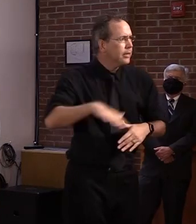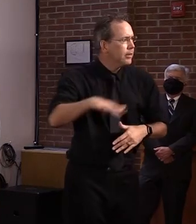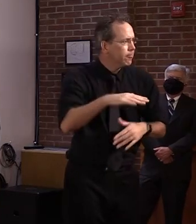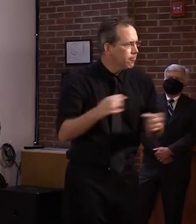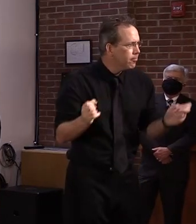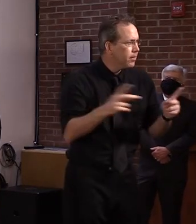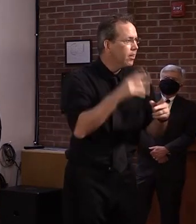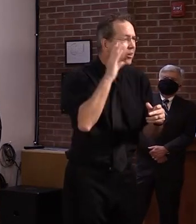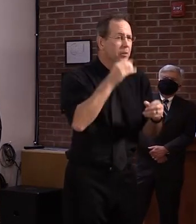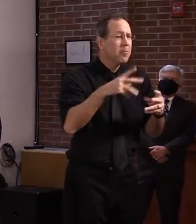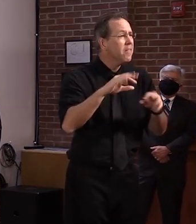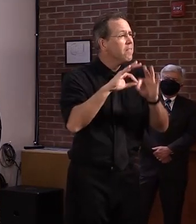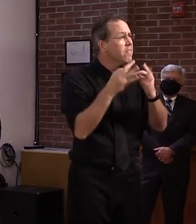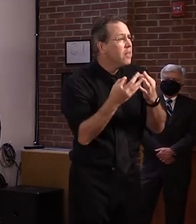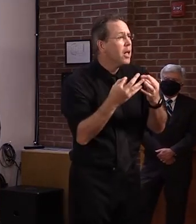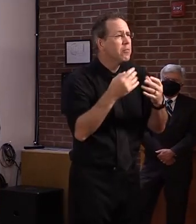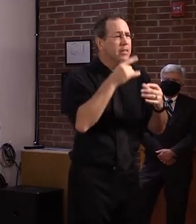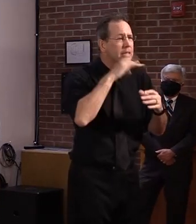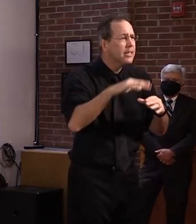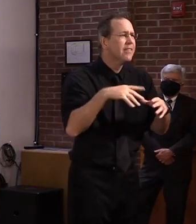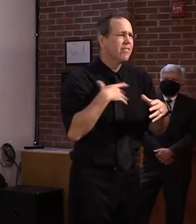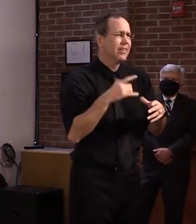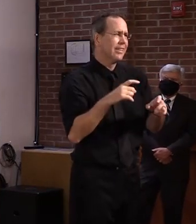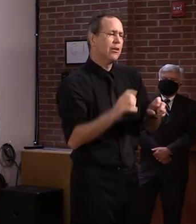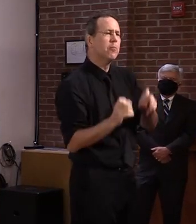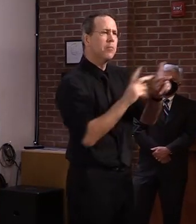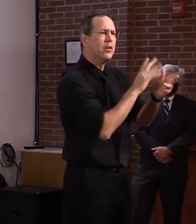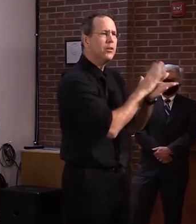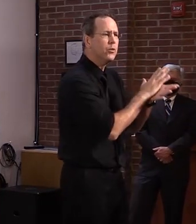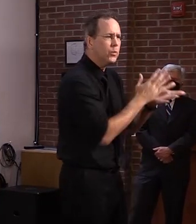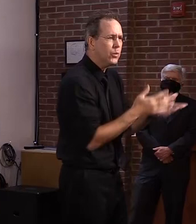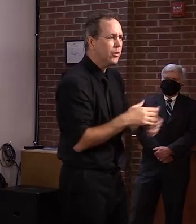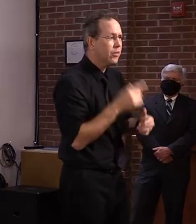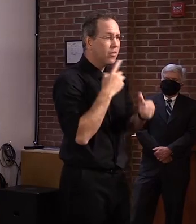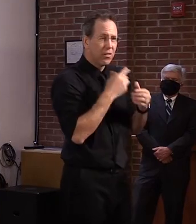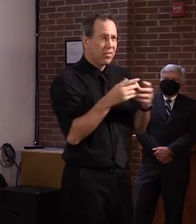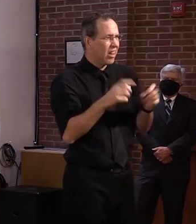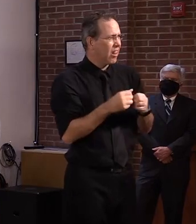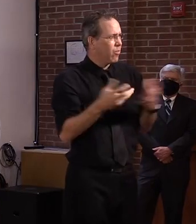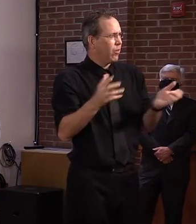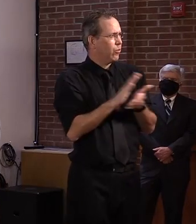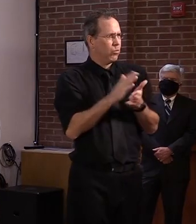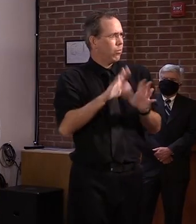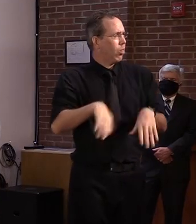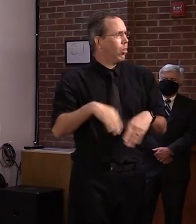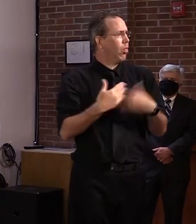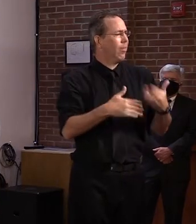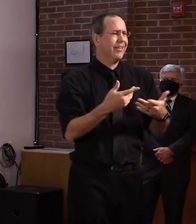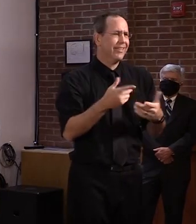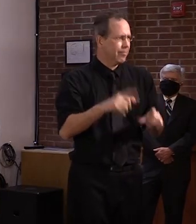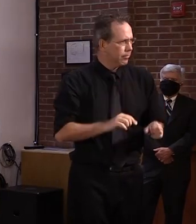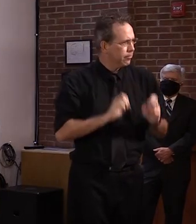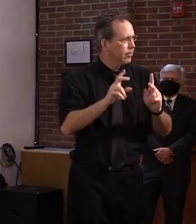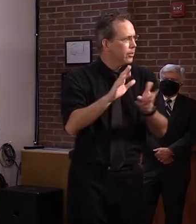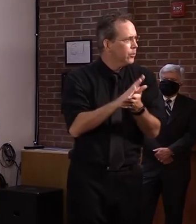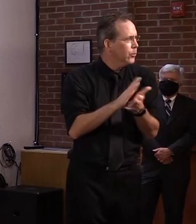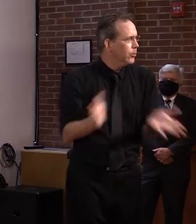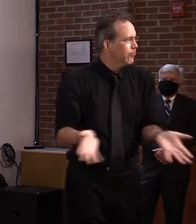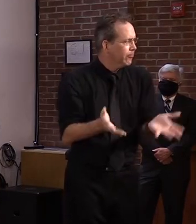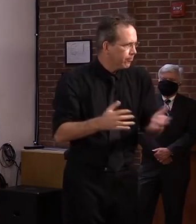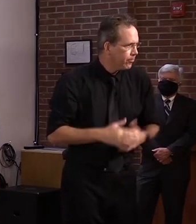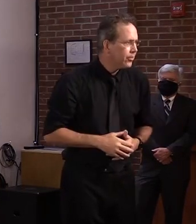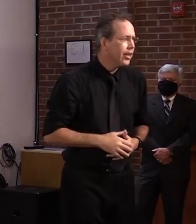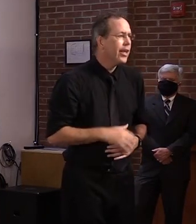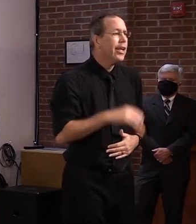need this to be successful. They need to get back to school. And with everything in this pandemic, there are no easy answers or